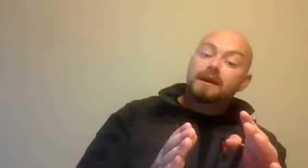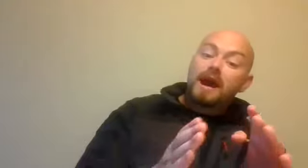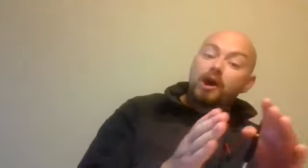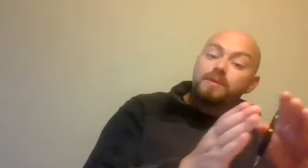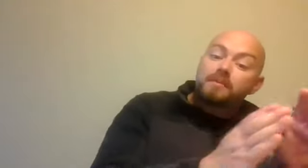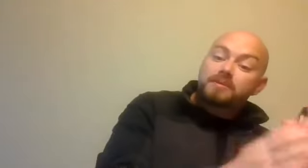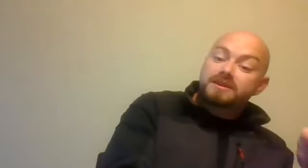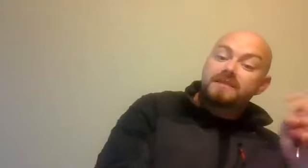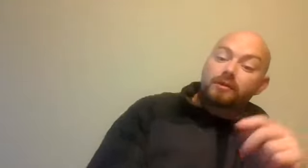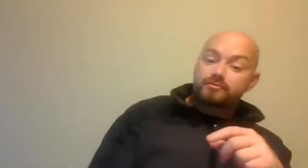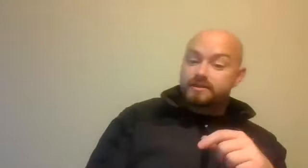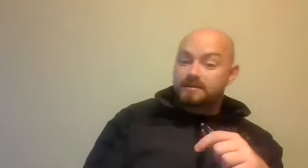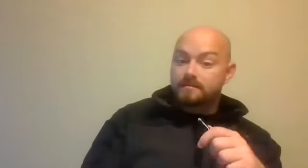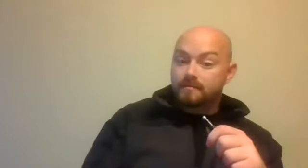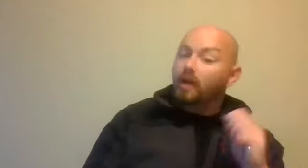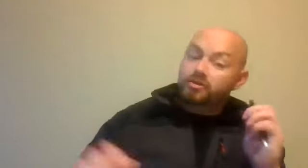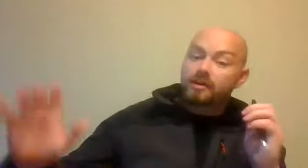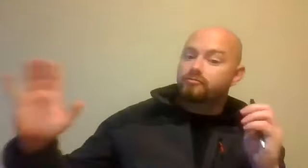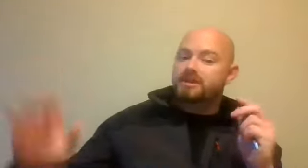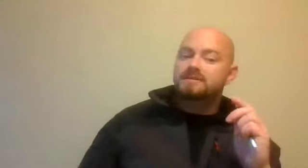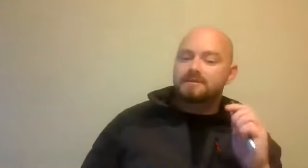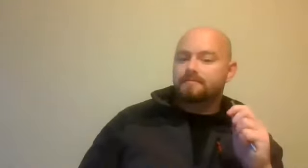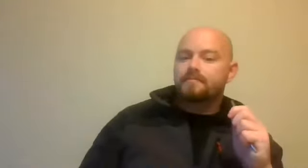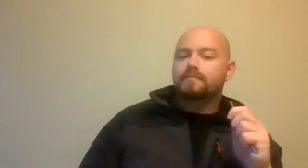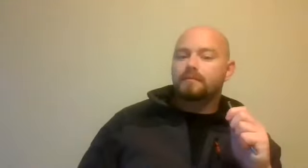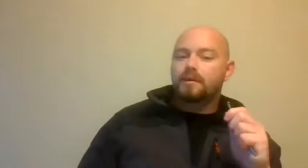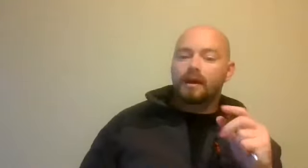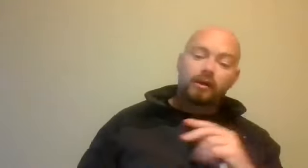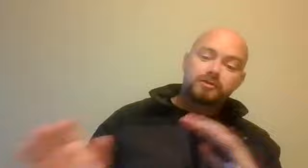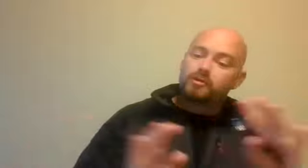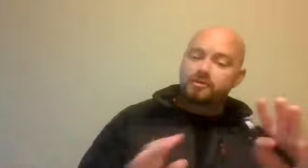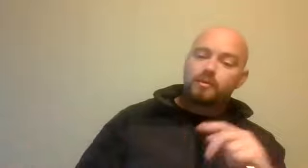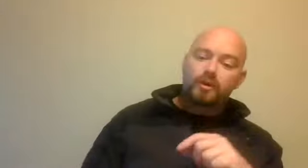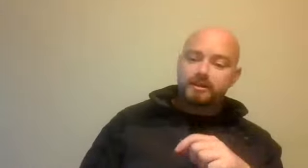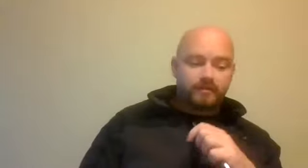how people perceive those risks, not just how the risk is, because those are going to be morally different.